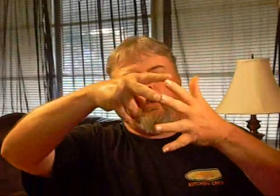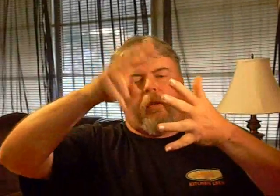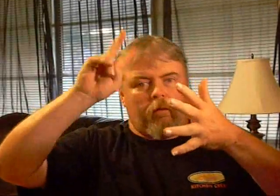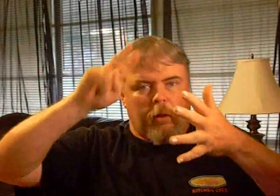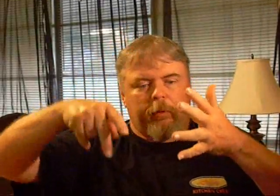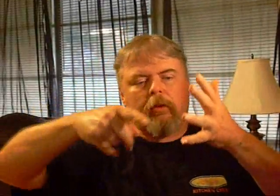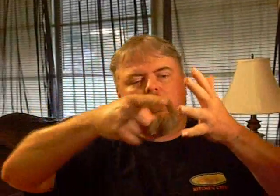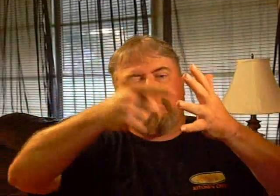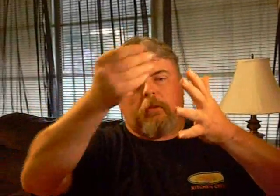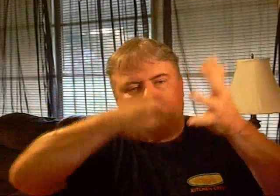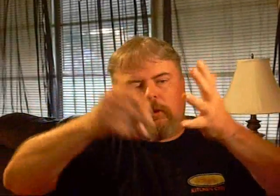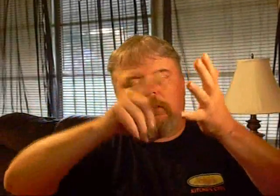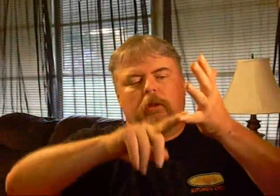your heart to your I'm not full.